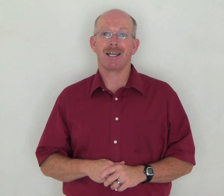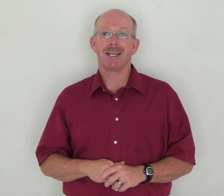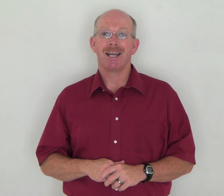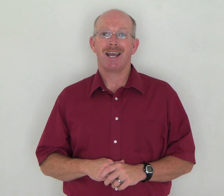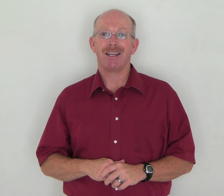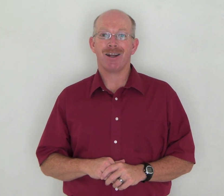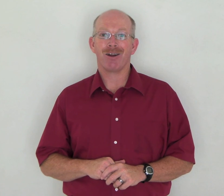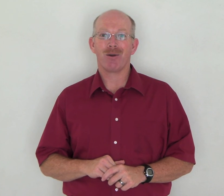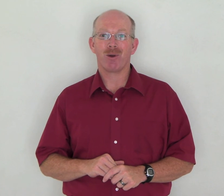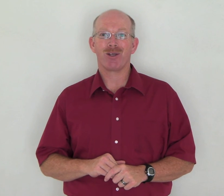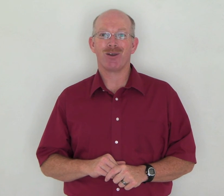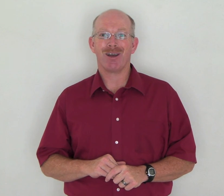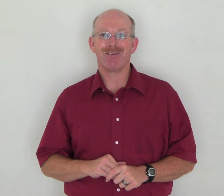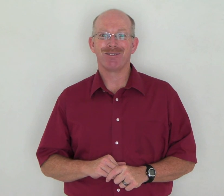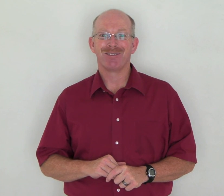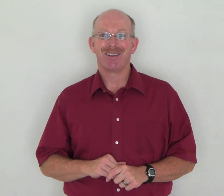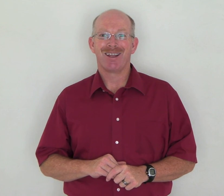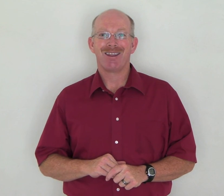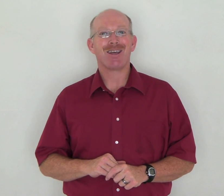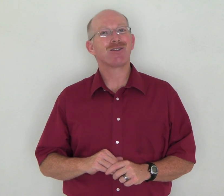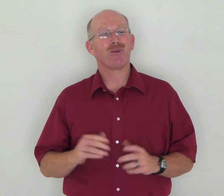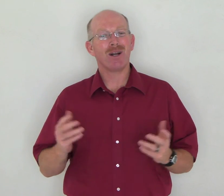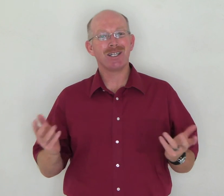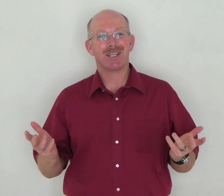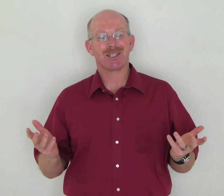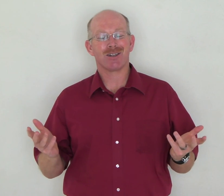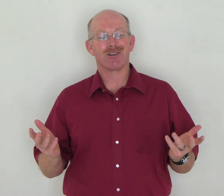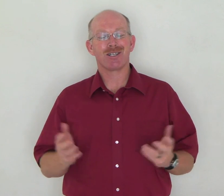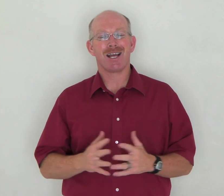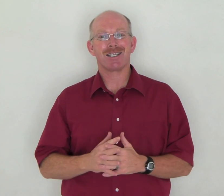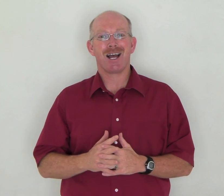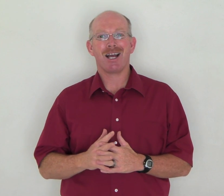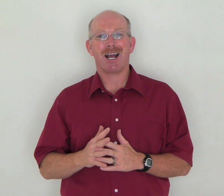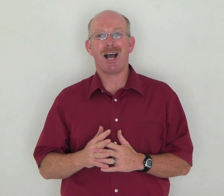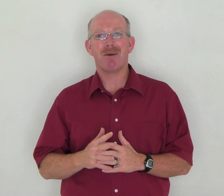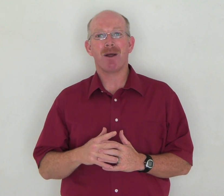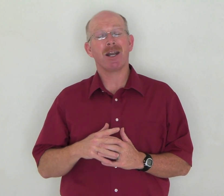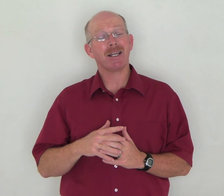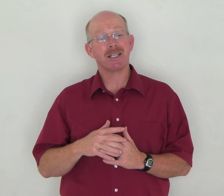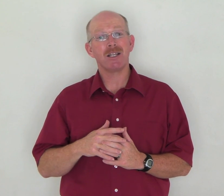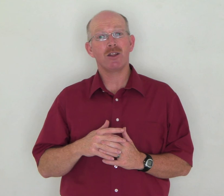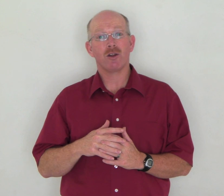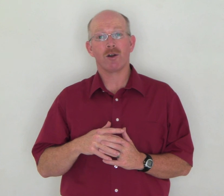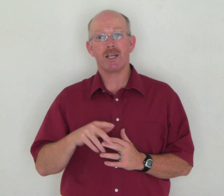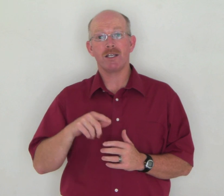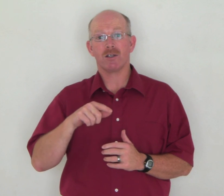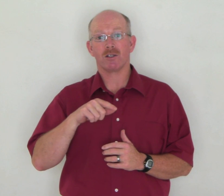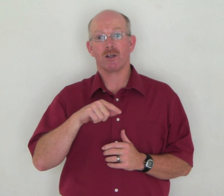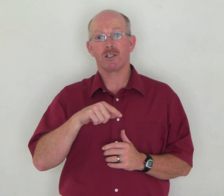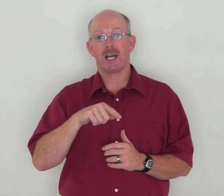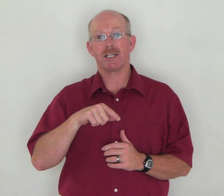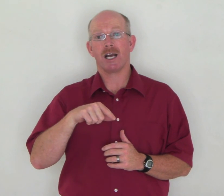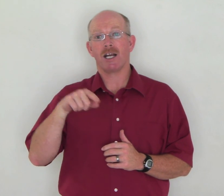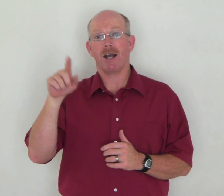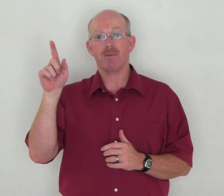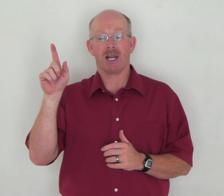in the area where you live. Thanks for watching. This is LearnScience.com lesson 30. So it's LearnScience.com slash